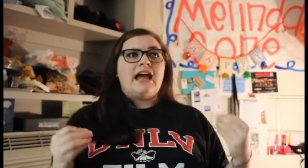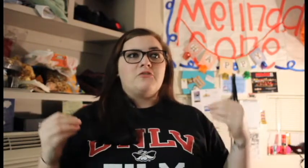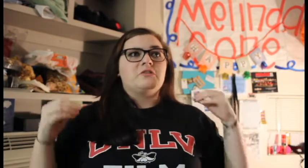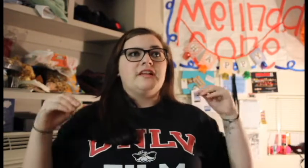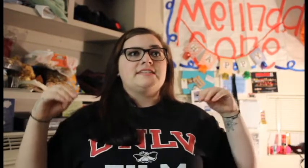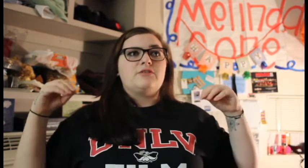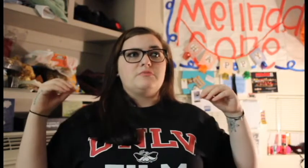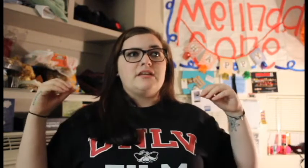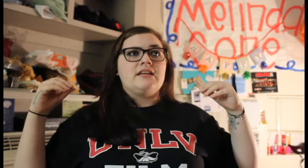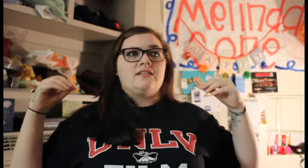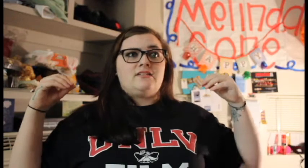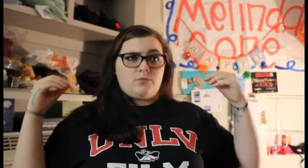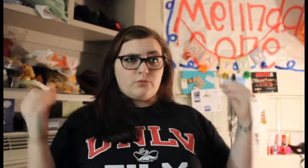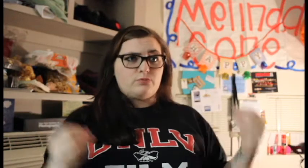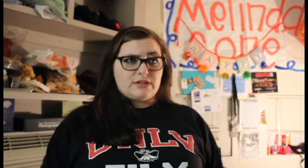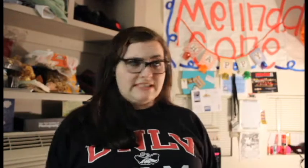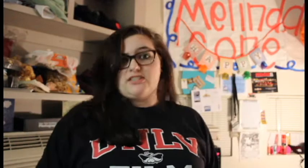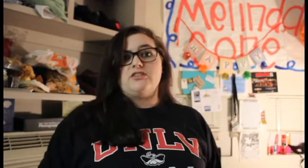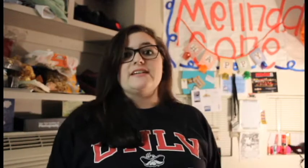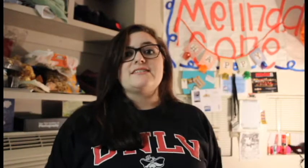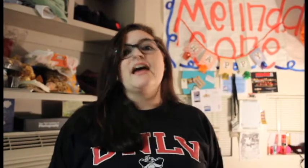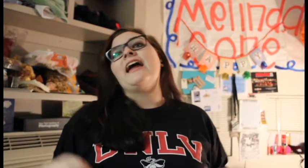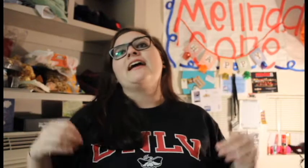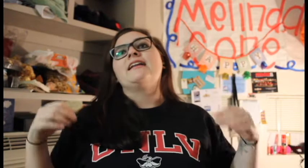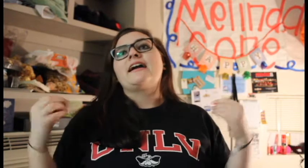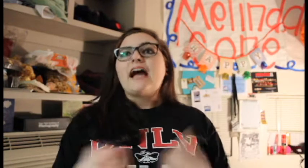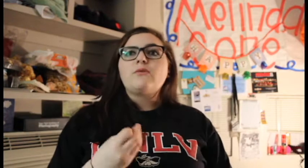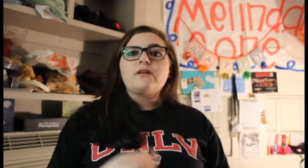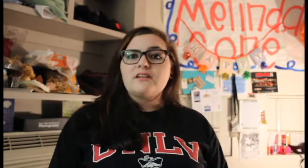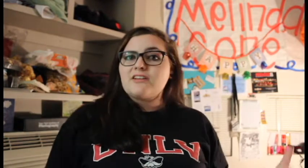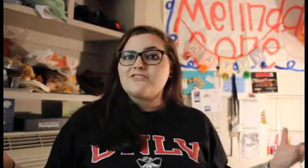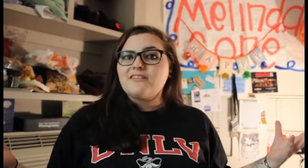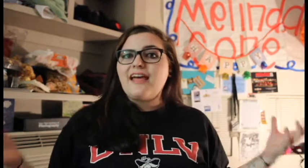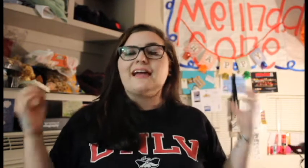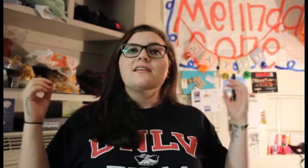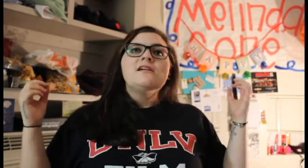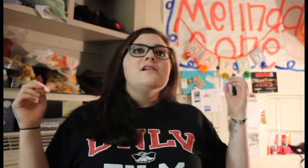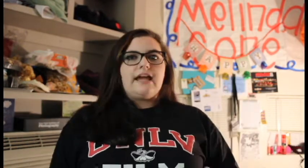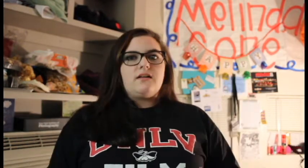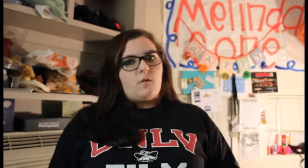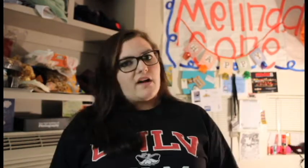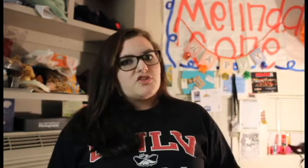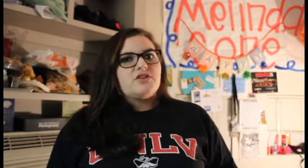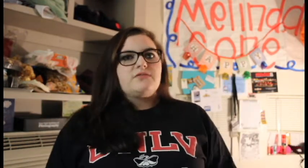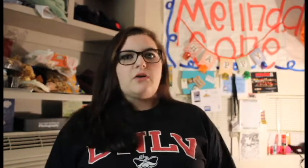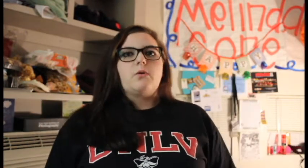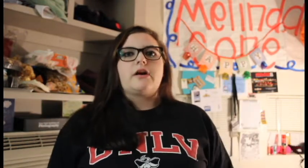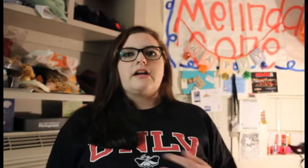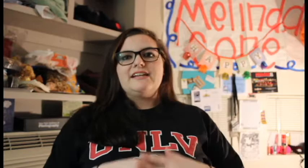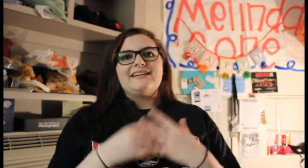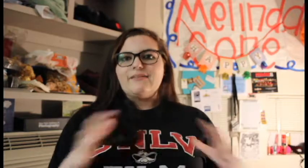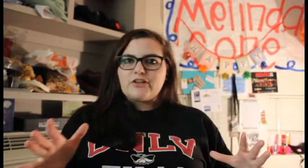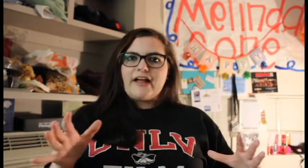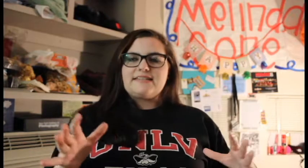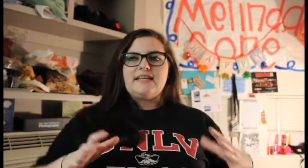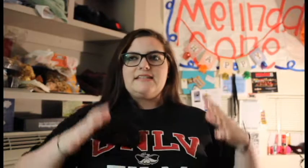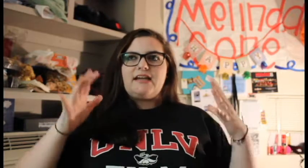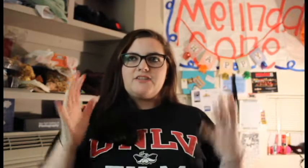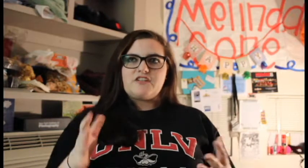now and realized I was being ridiculous and I kind of wanted to touch on that. I had a long shift at work I didn't have class that day I just